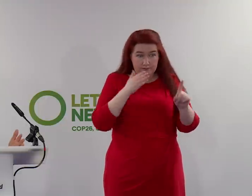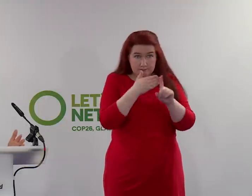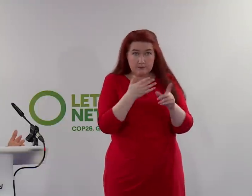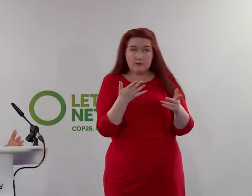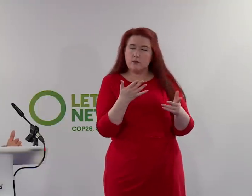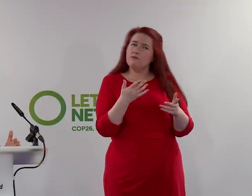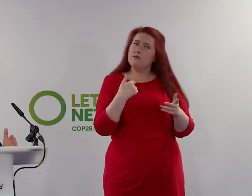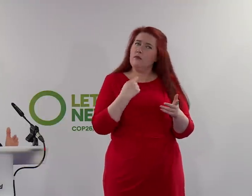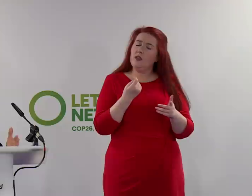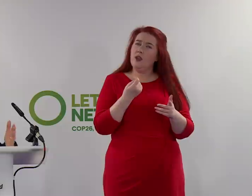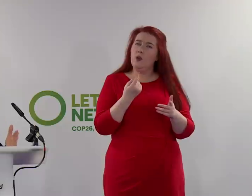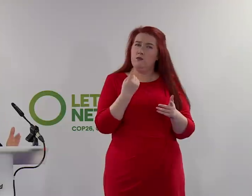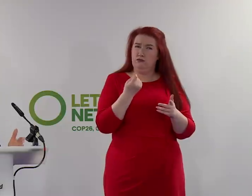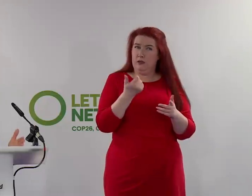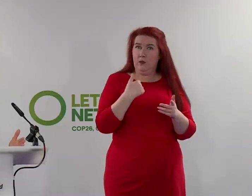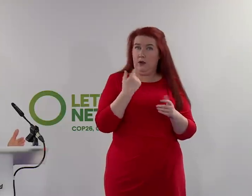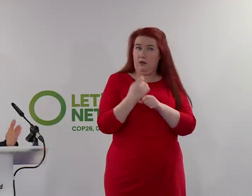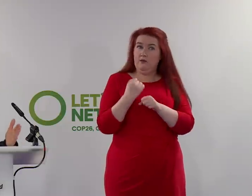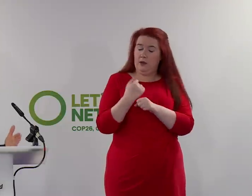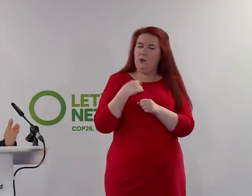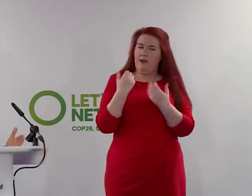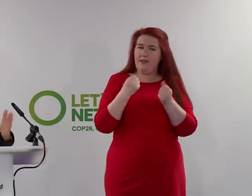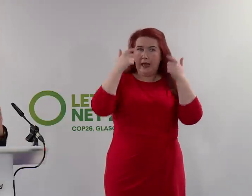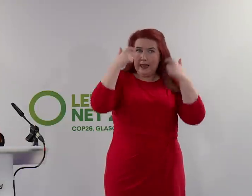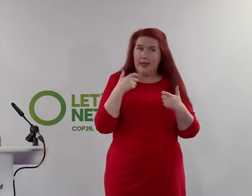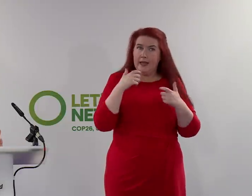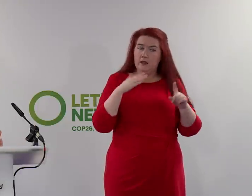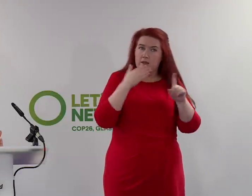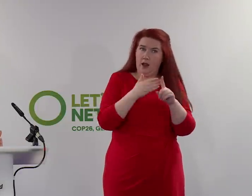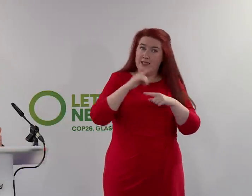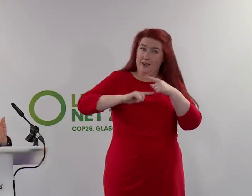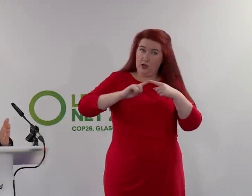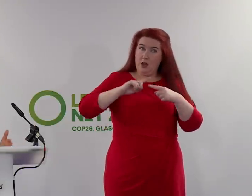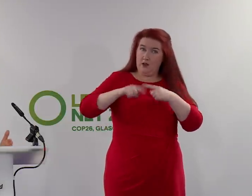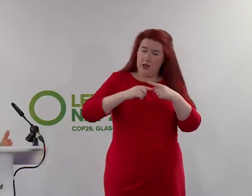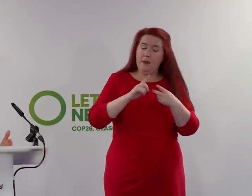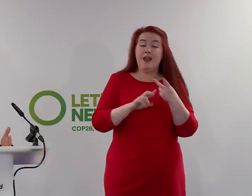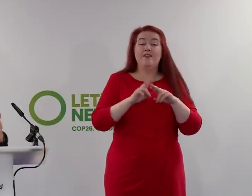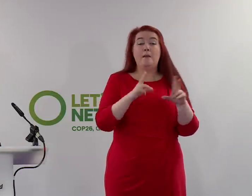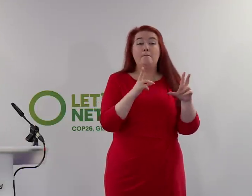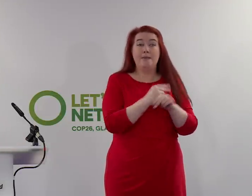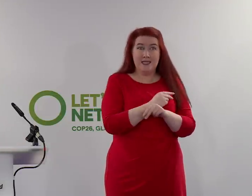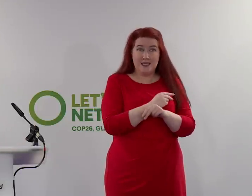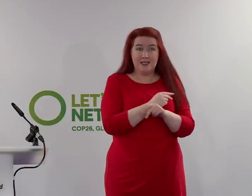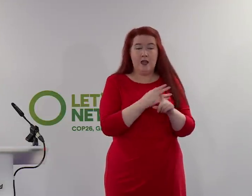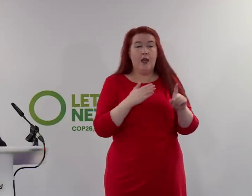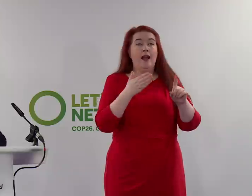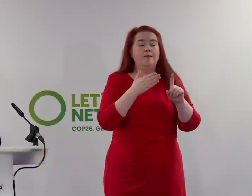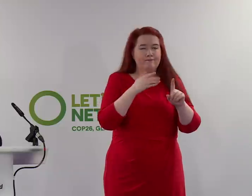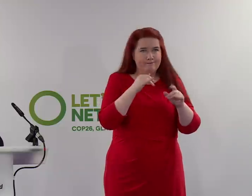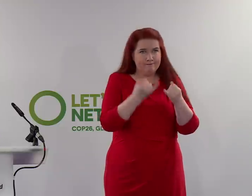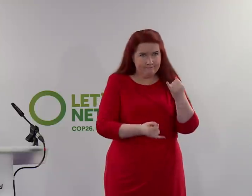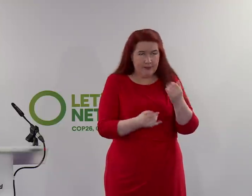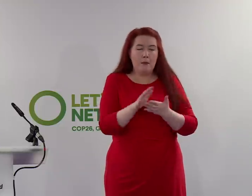one of the few governments in the world that actually holds ourselves to legally binding annual targets, but if we miss those, we have a legal requirement to